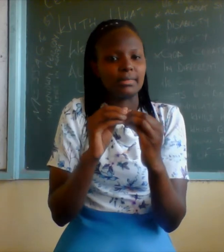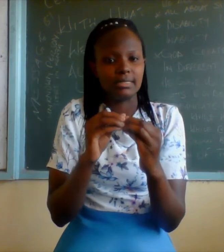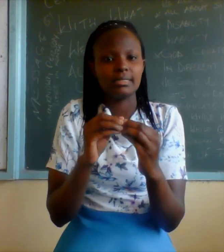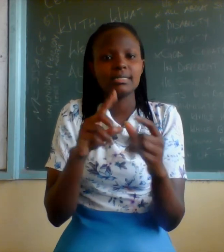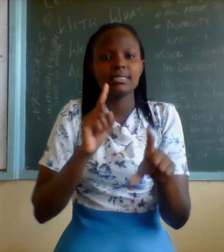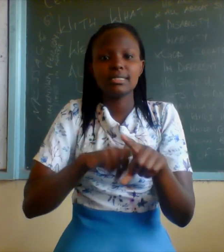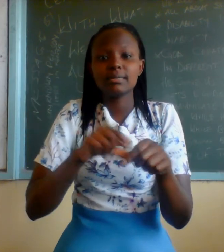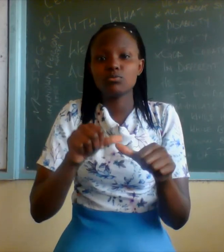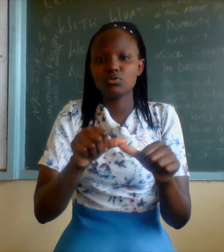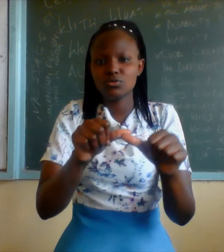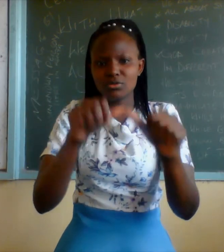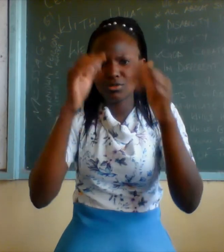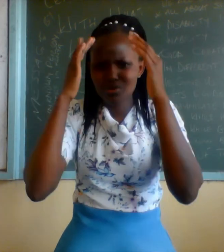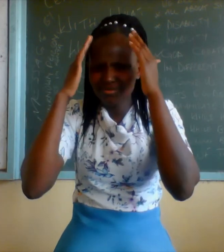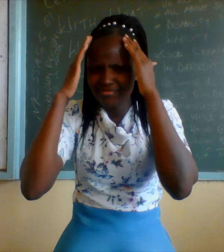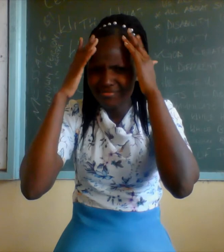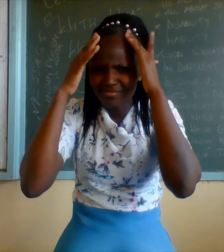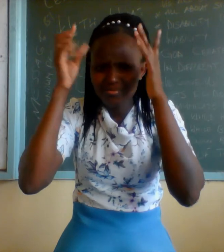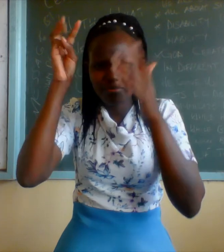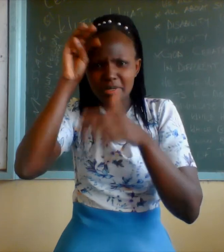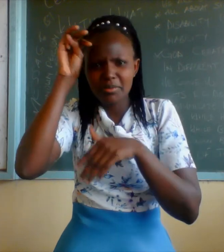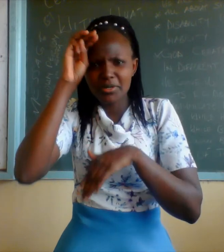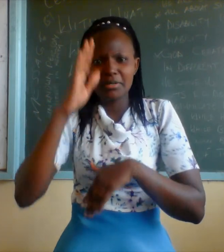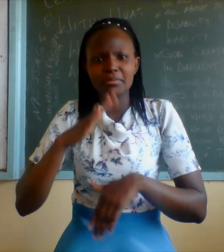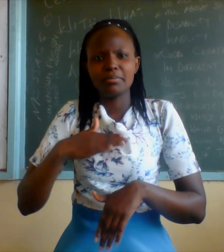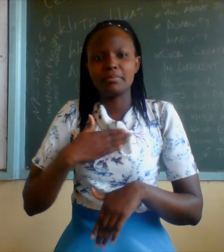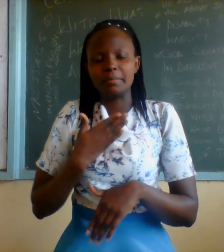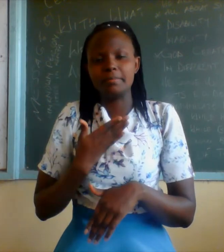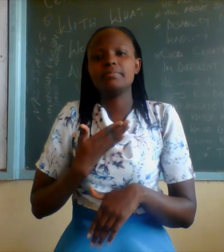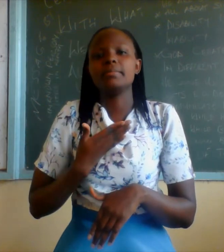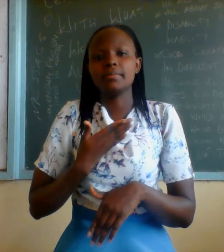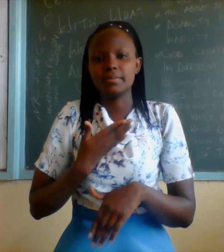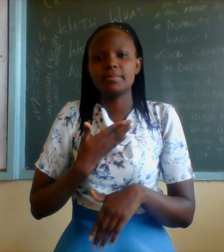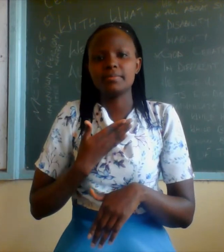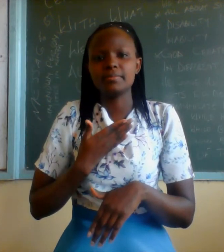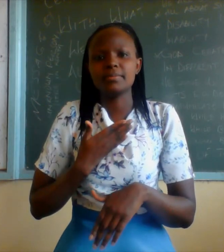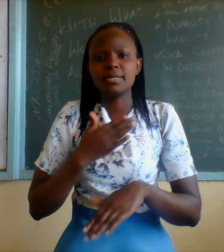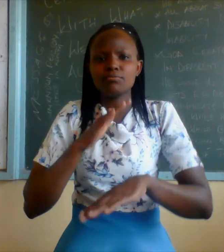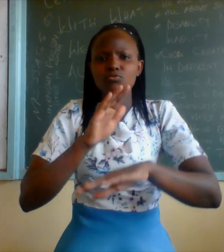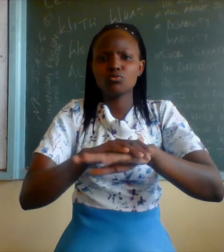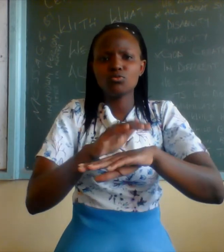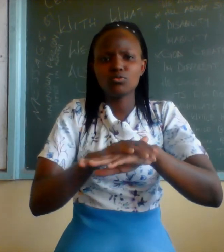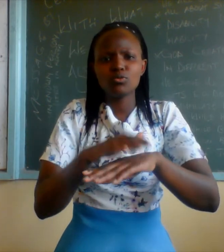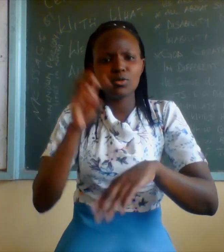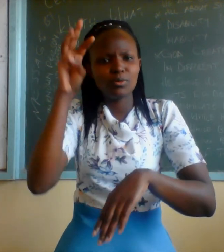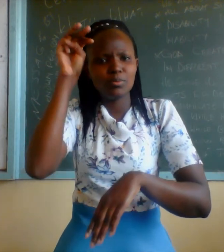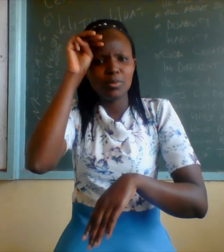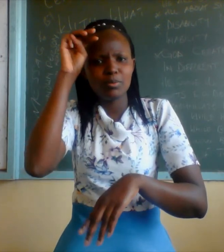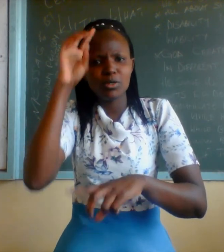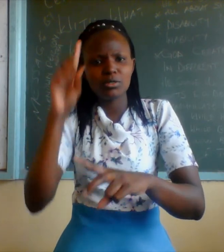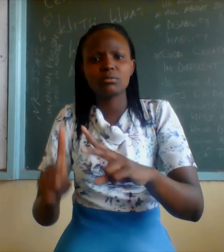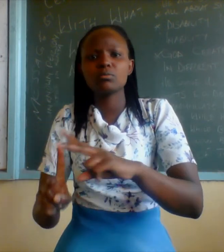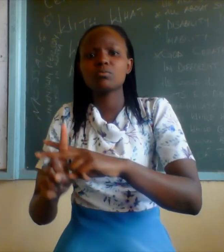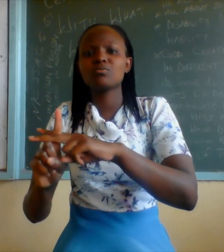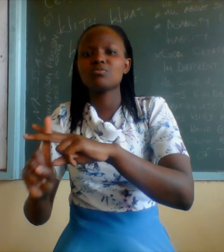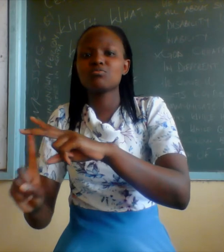my memory further, a lot of good memories emerged, and I wish to share